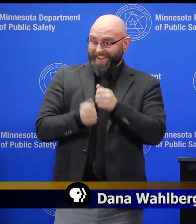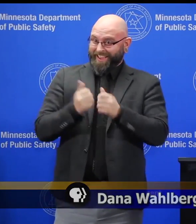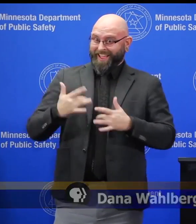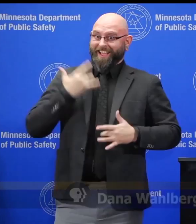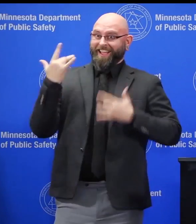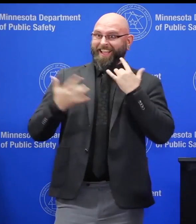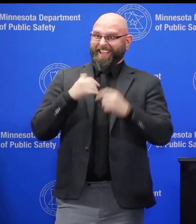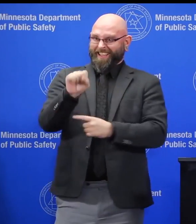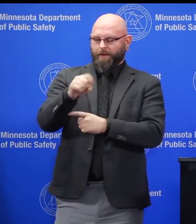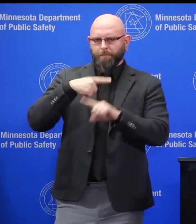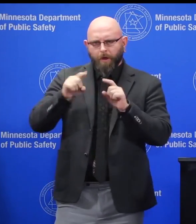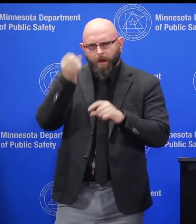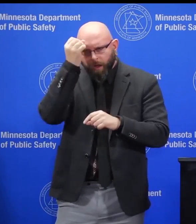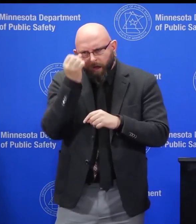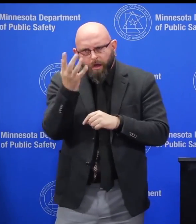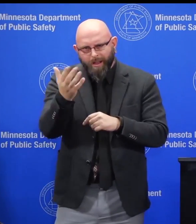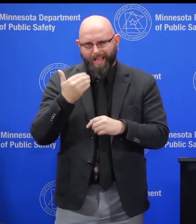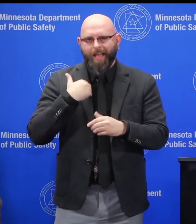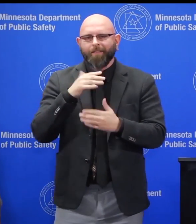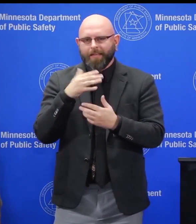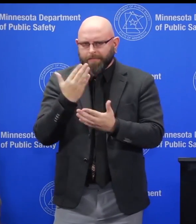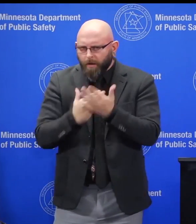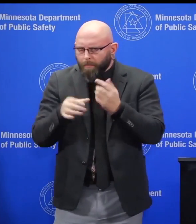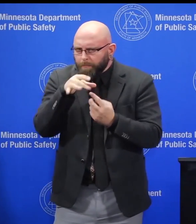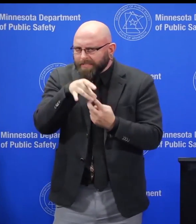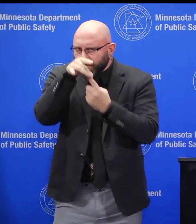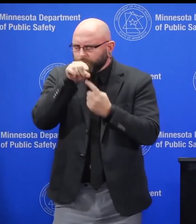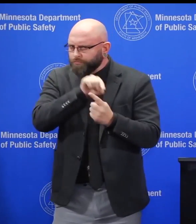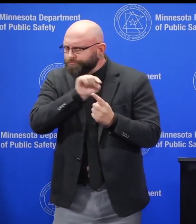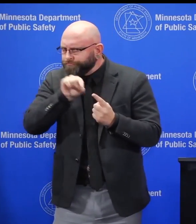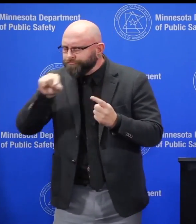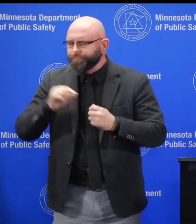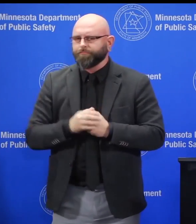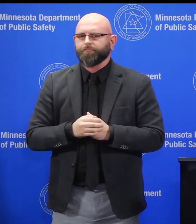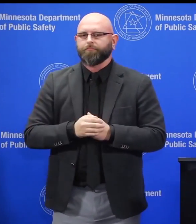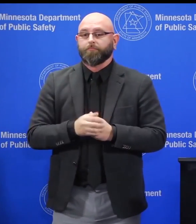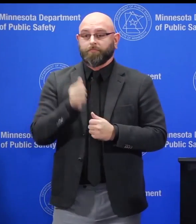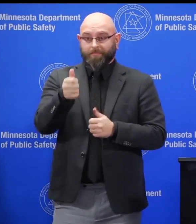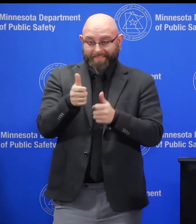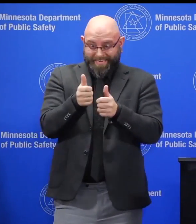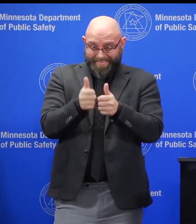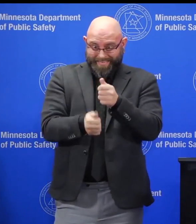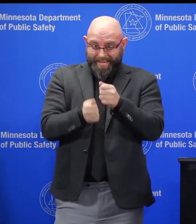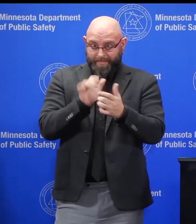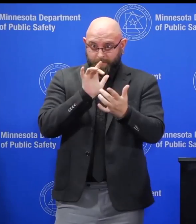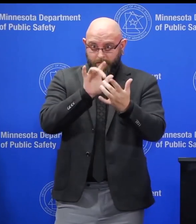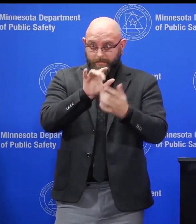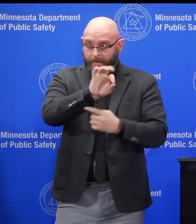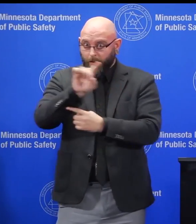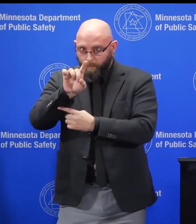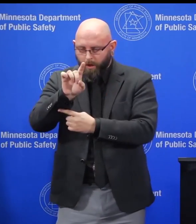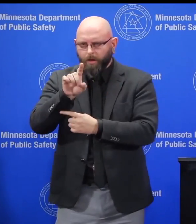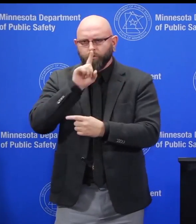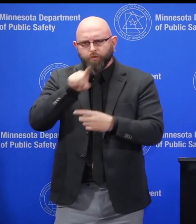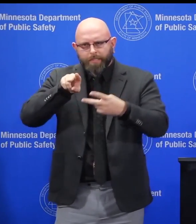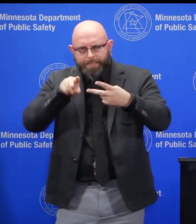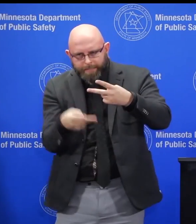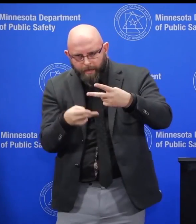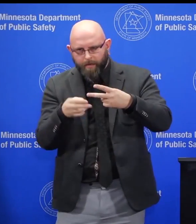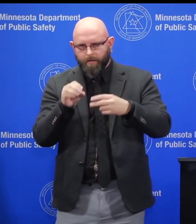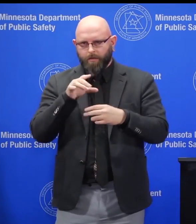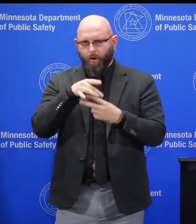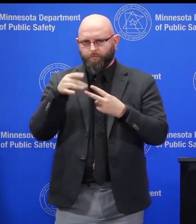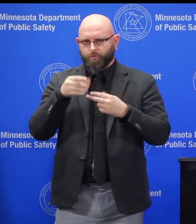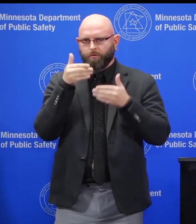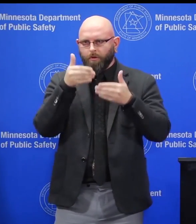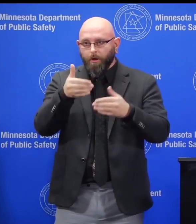a few exceptions, text to 9-1-1 is a second option to calling 9-1